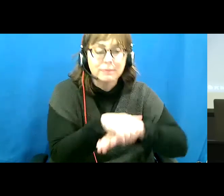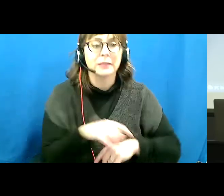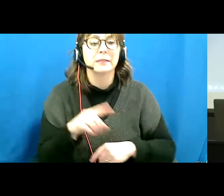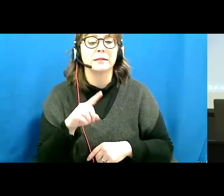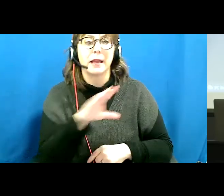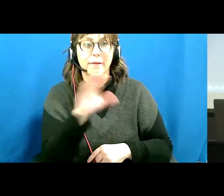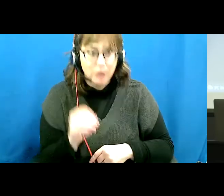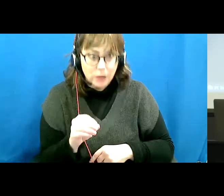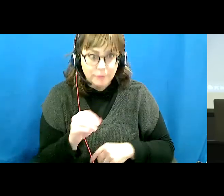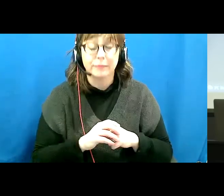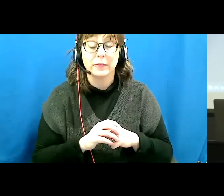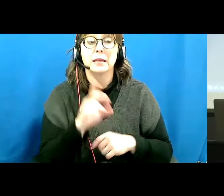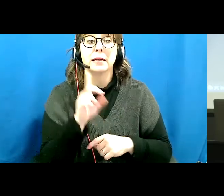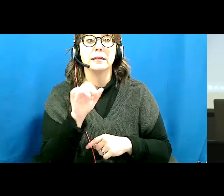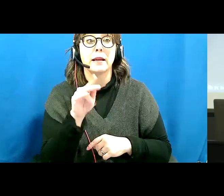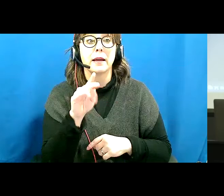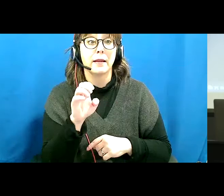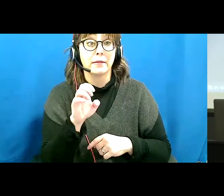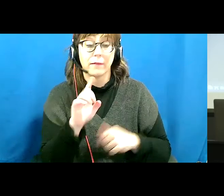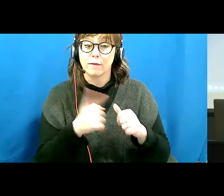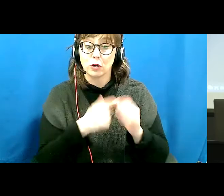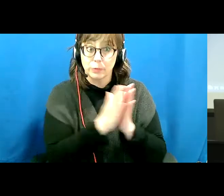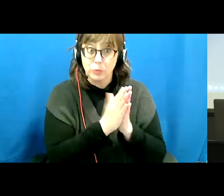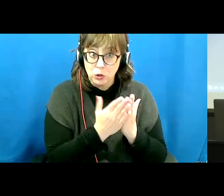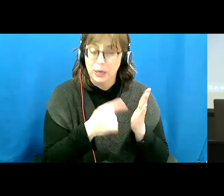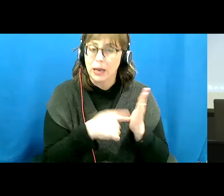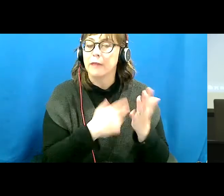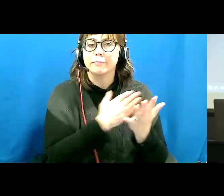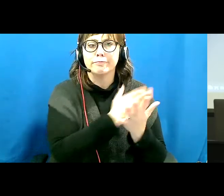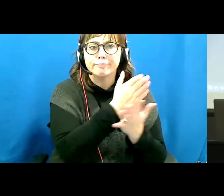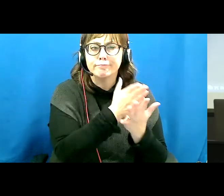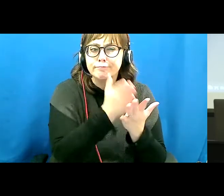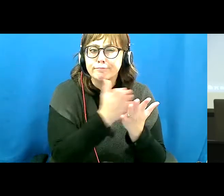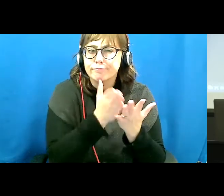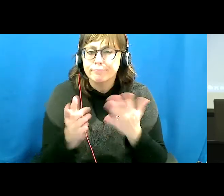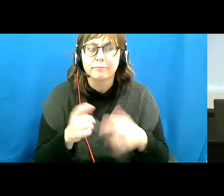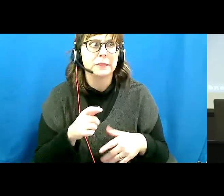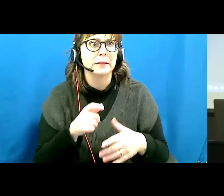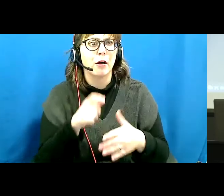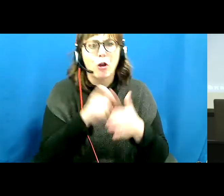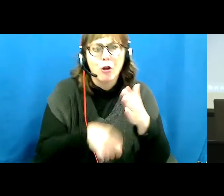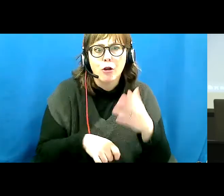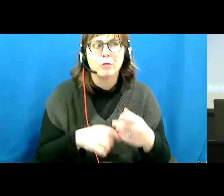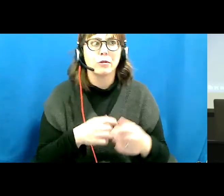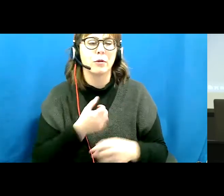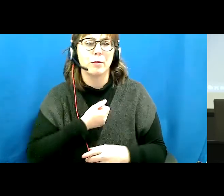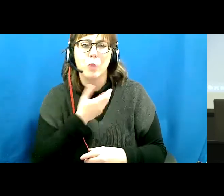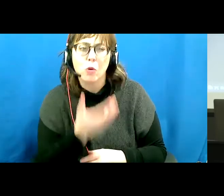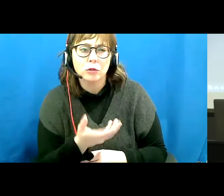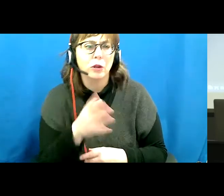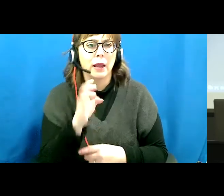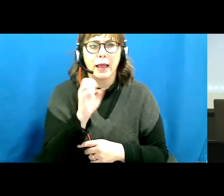Like Diane's first book, this edition straddles several genres and includes articles, poetry, essays, and visual art.